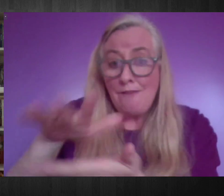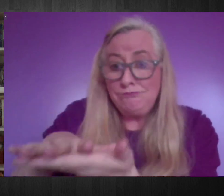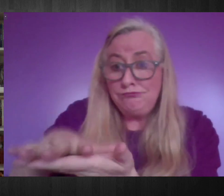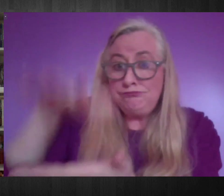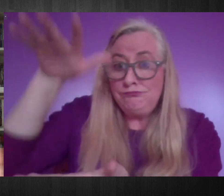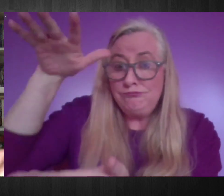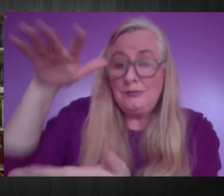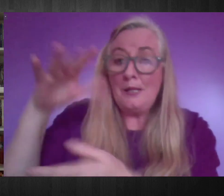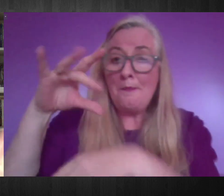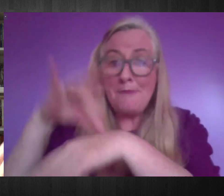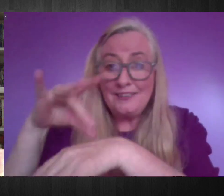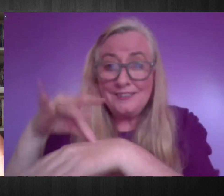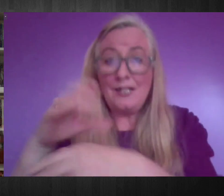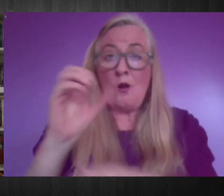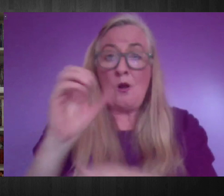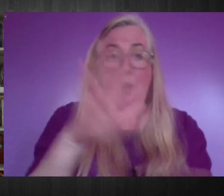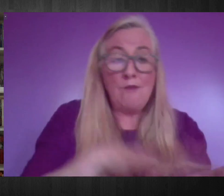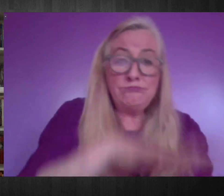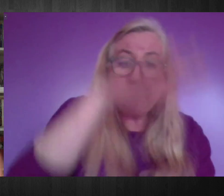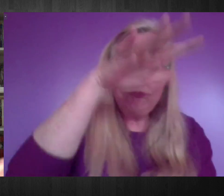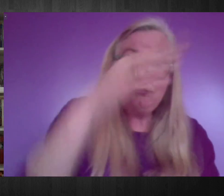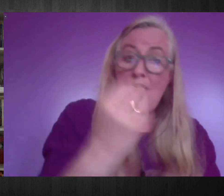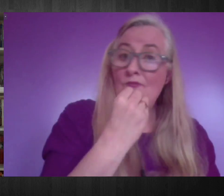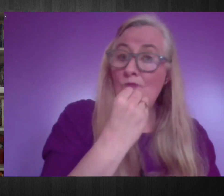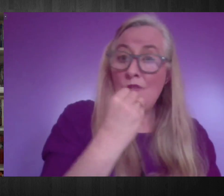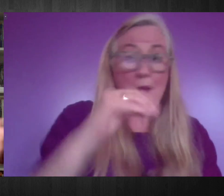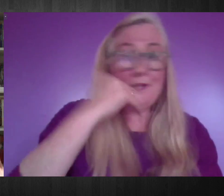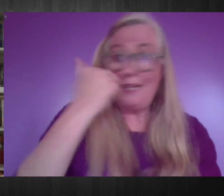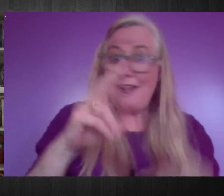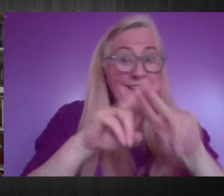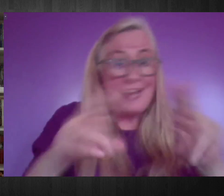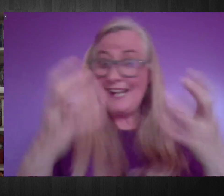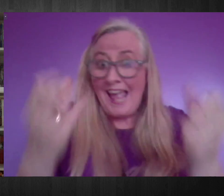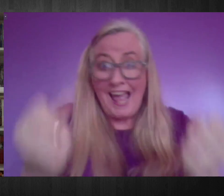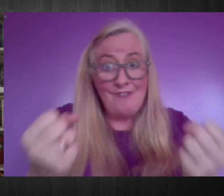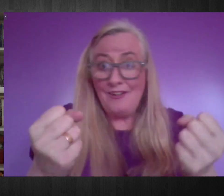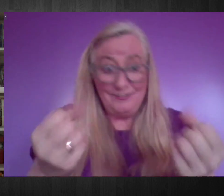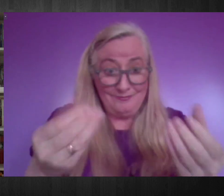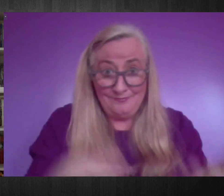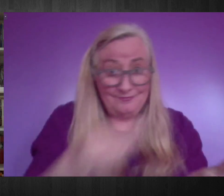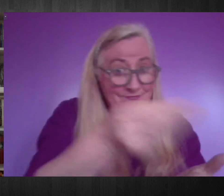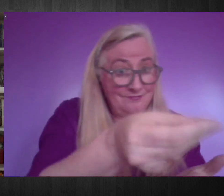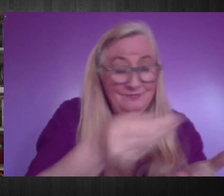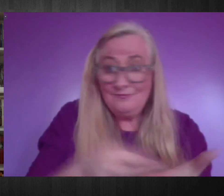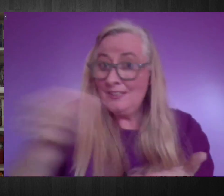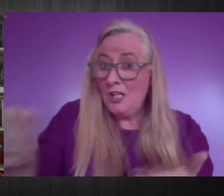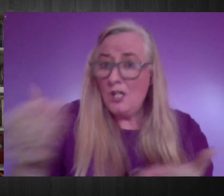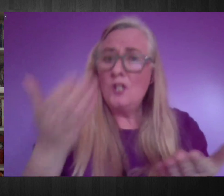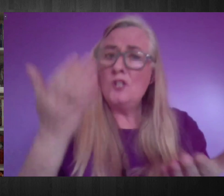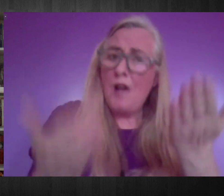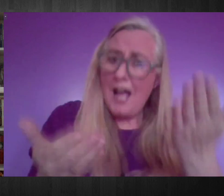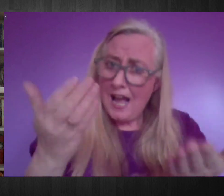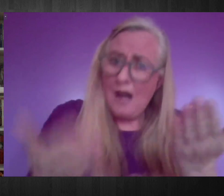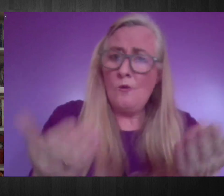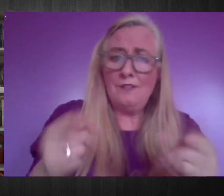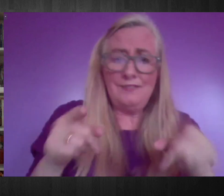you can always have deliveries because we might not have the resources to do that and to get those services or those services might